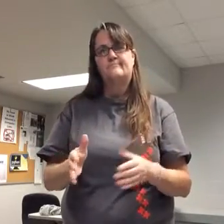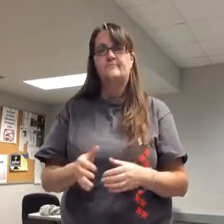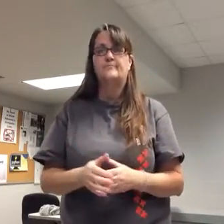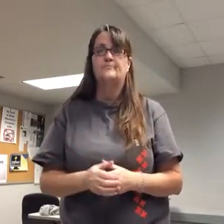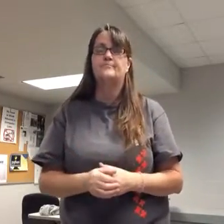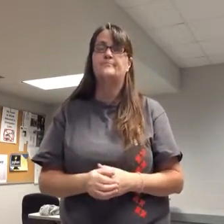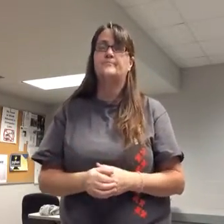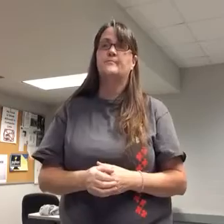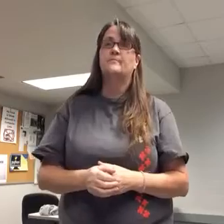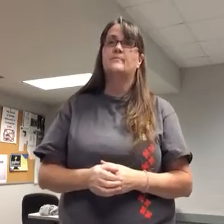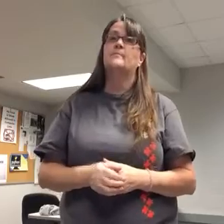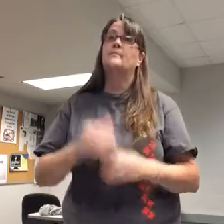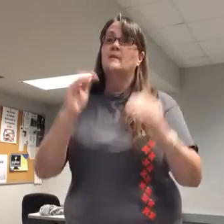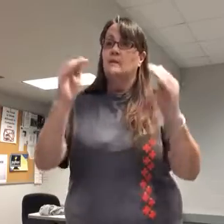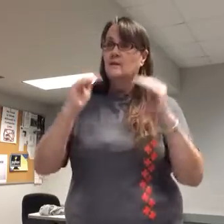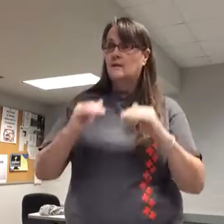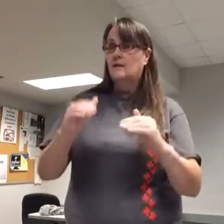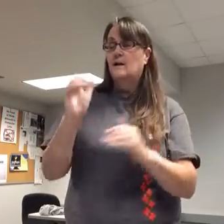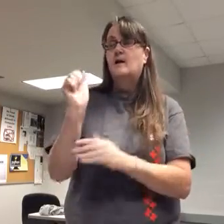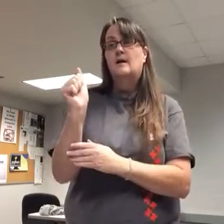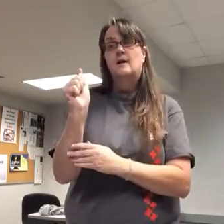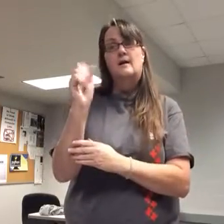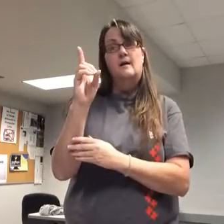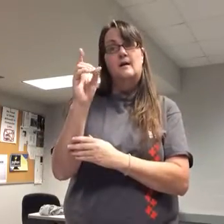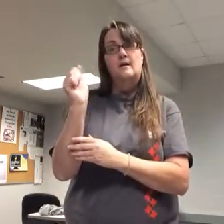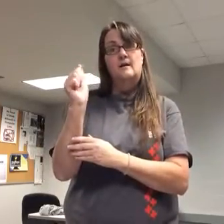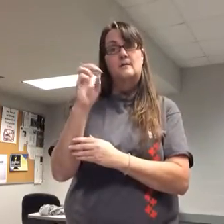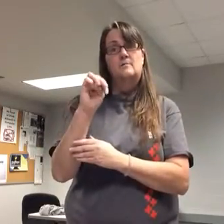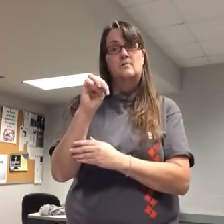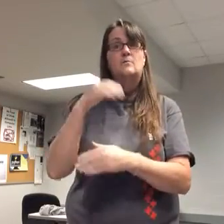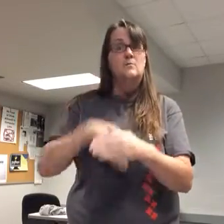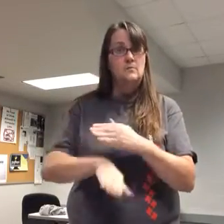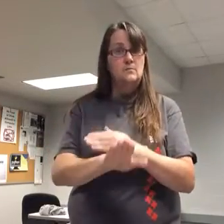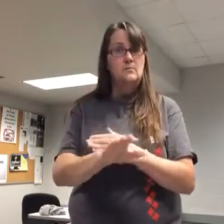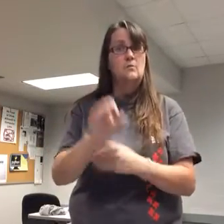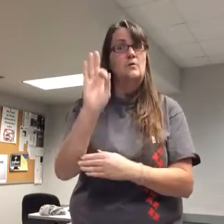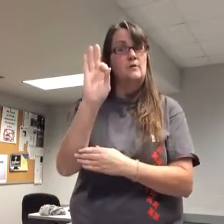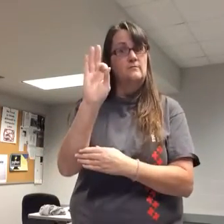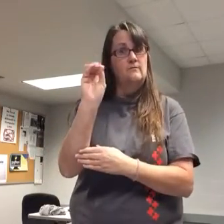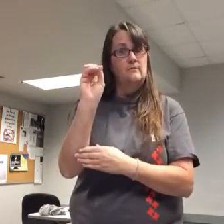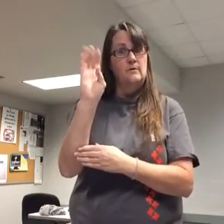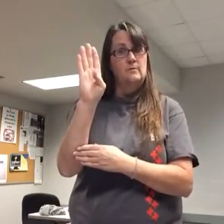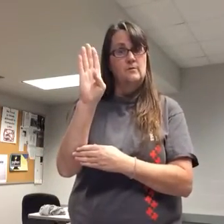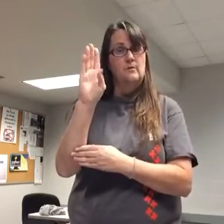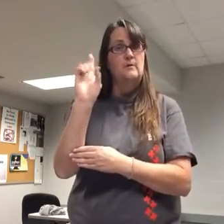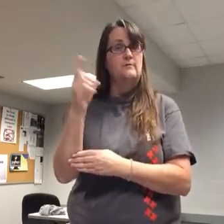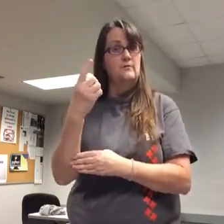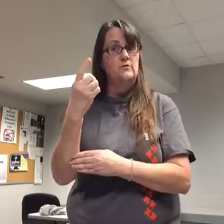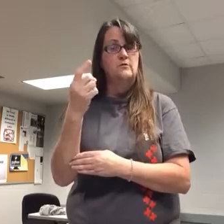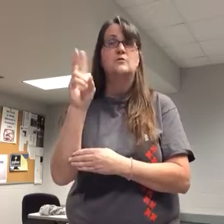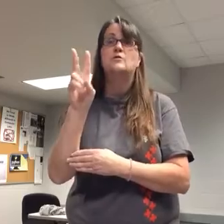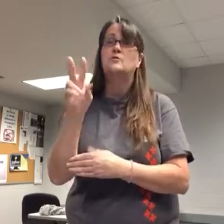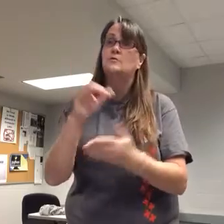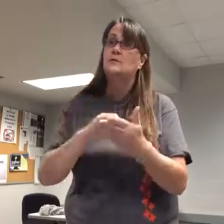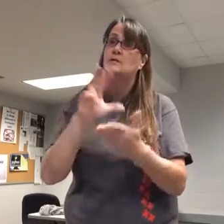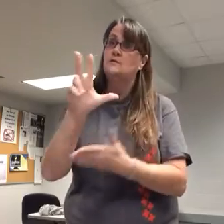Adam was born on February 1, 2003 His hearing